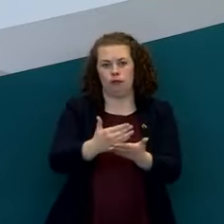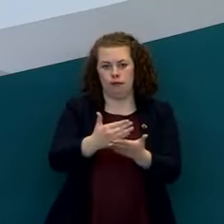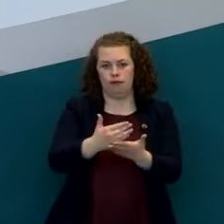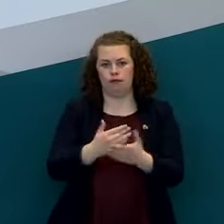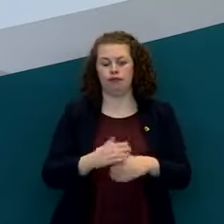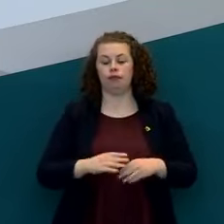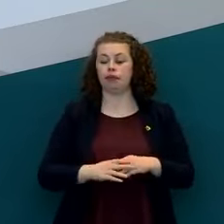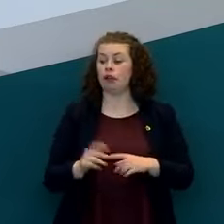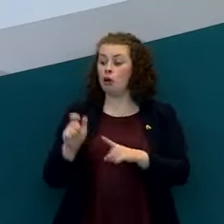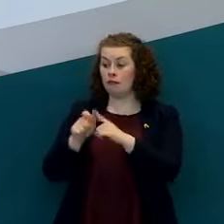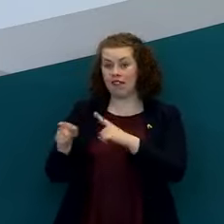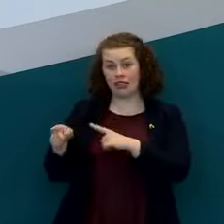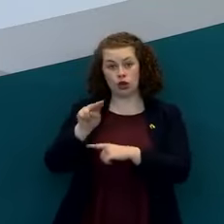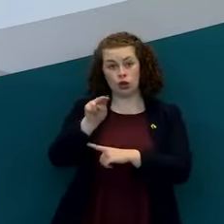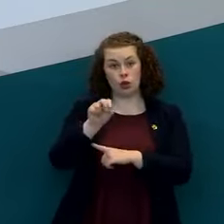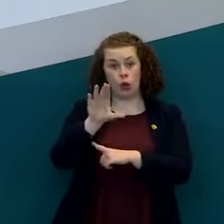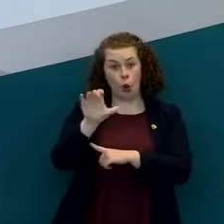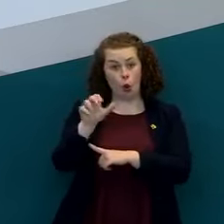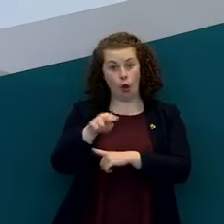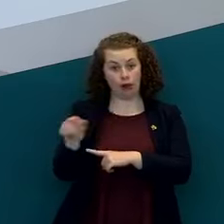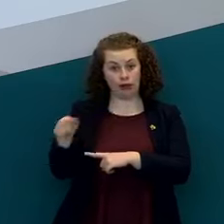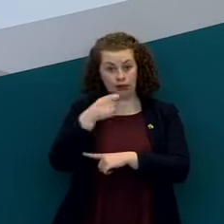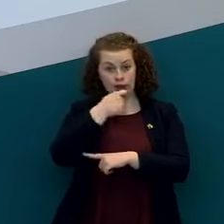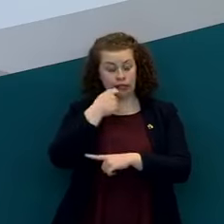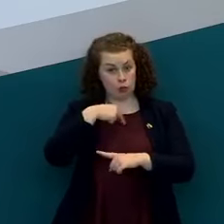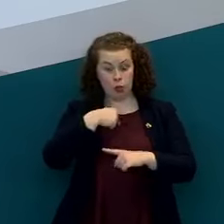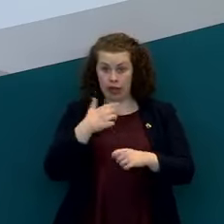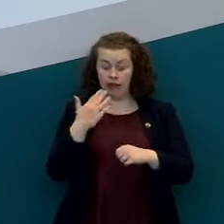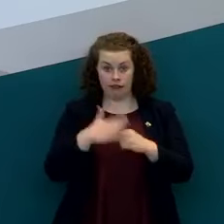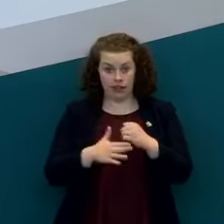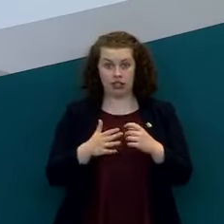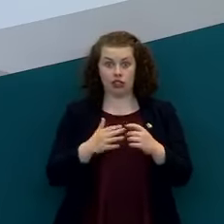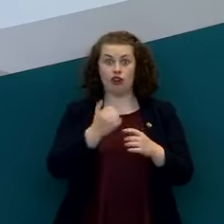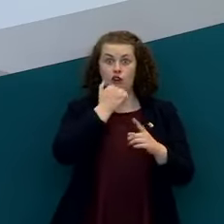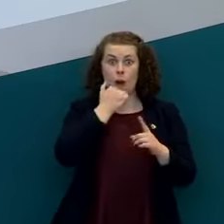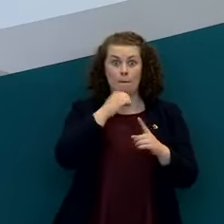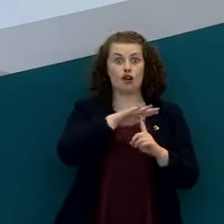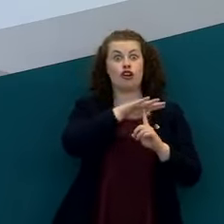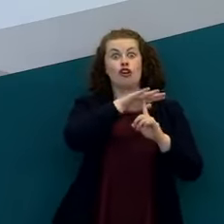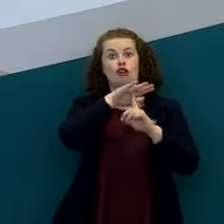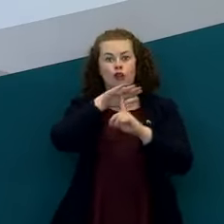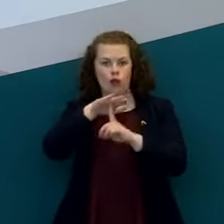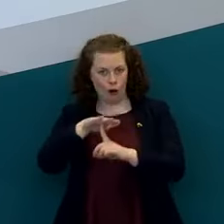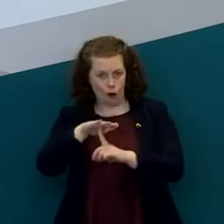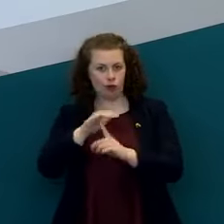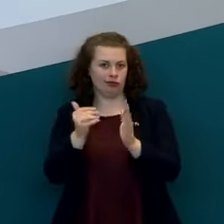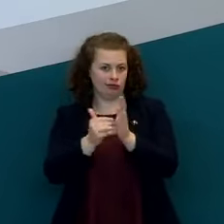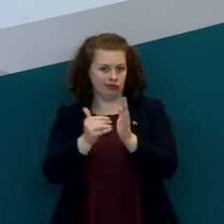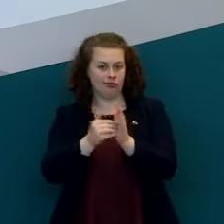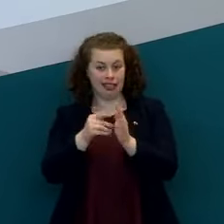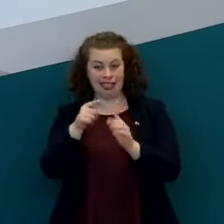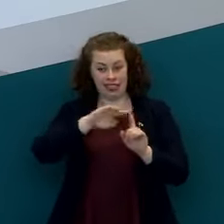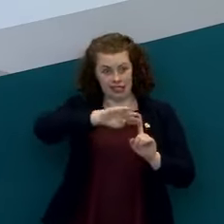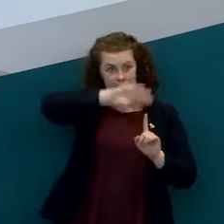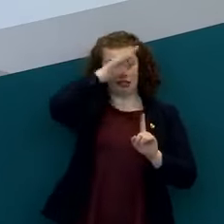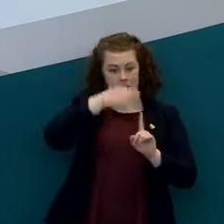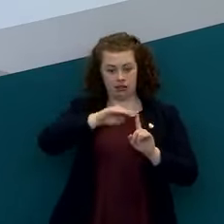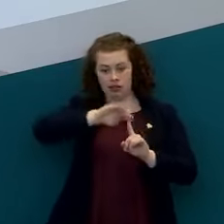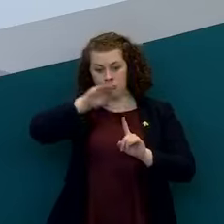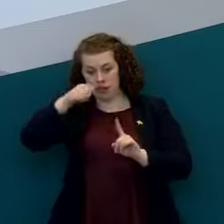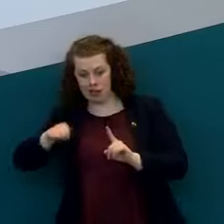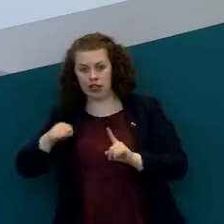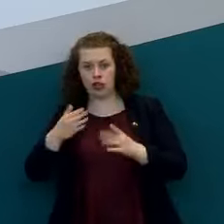shared with you this evening is that we have very substantially impacted that and these curves are telling you among other things that we we have as a a country